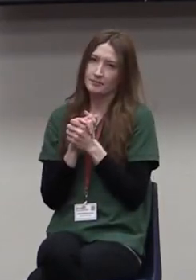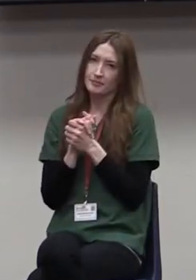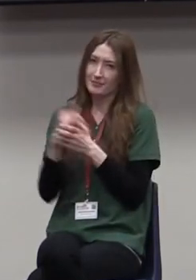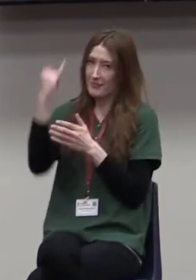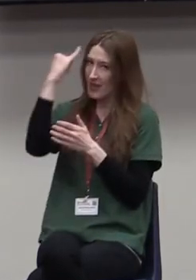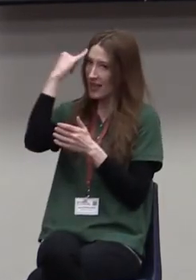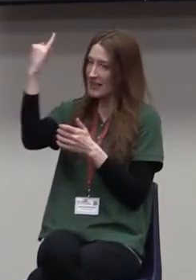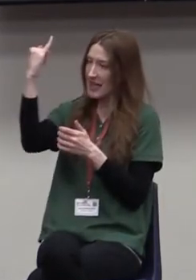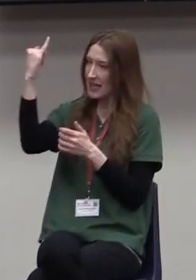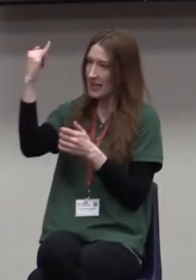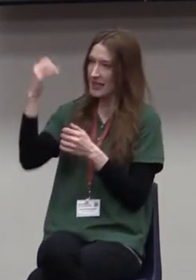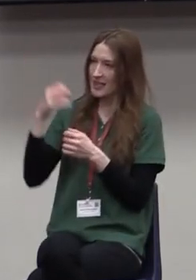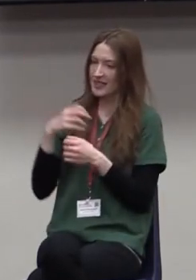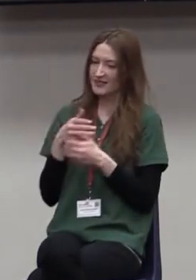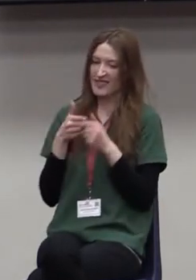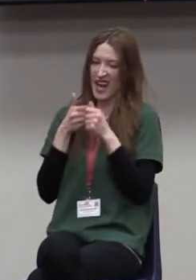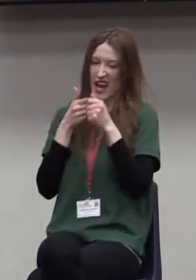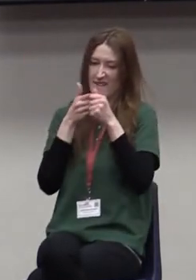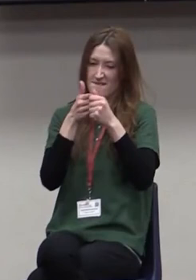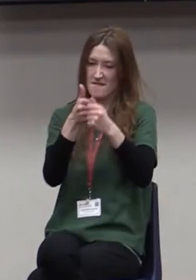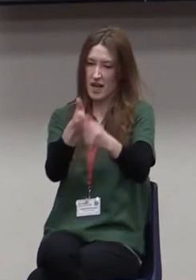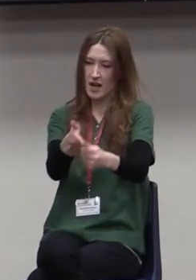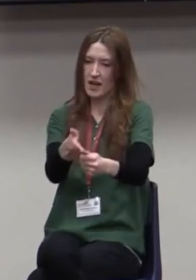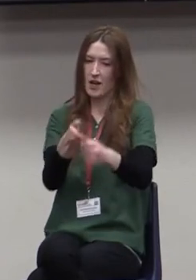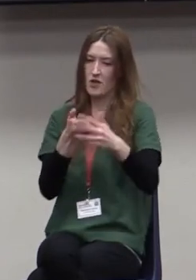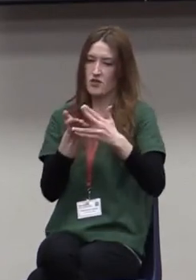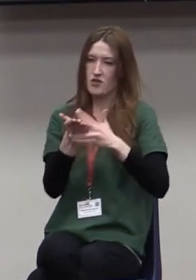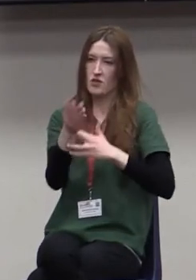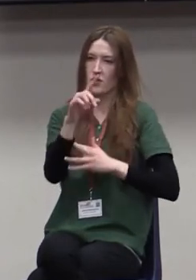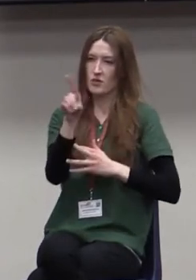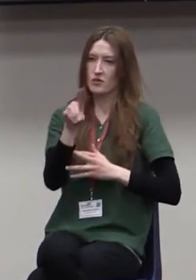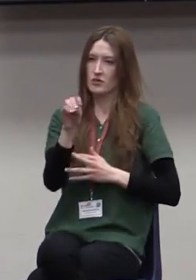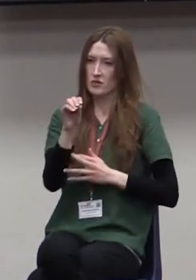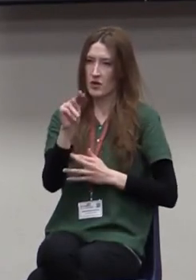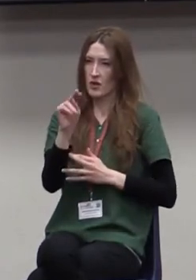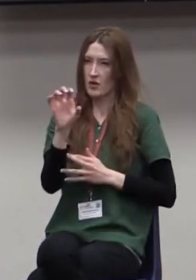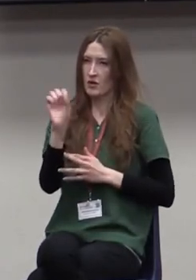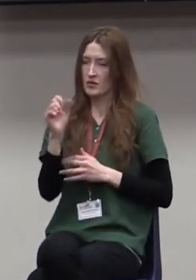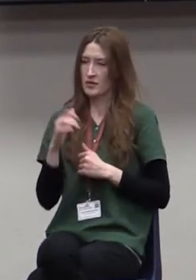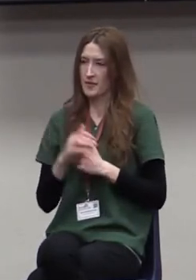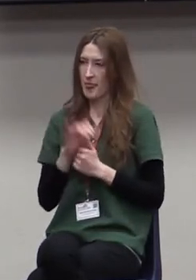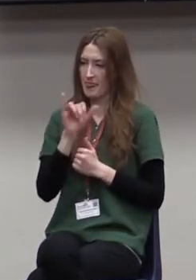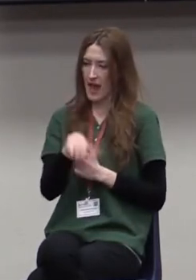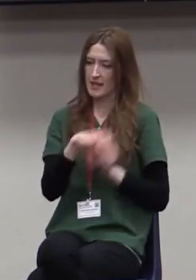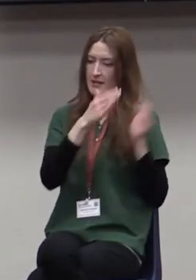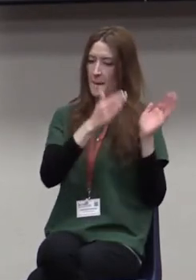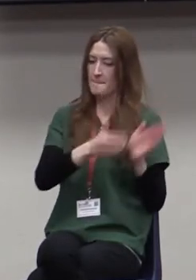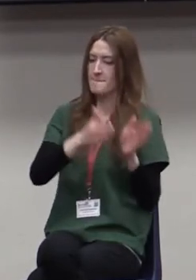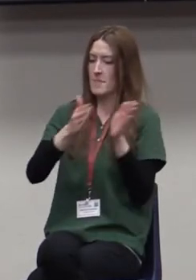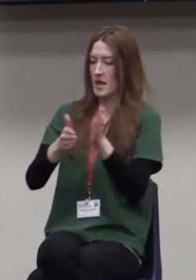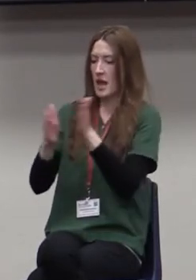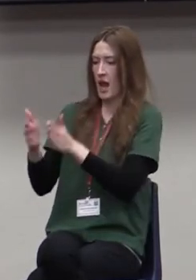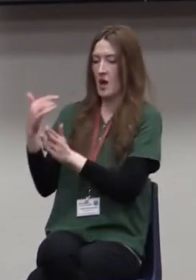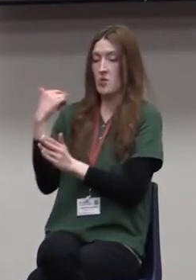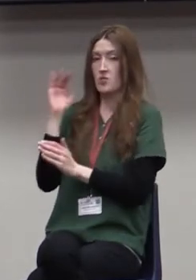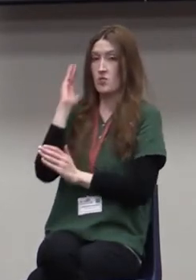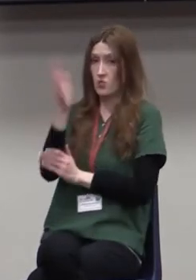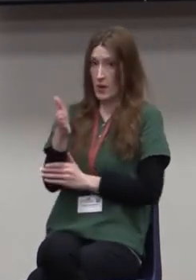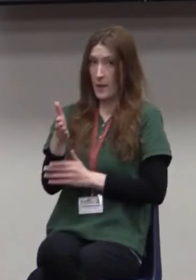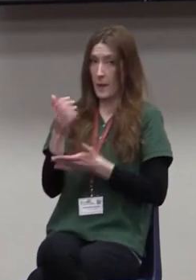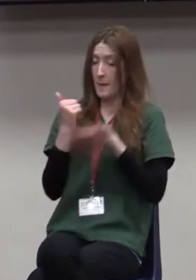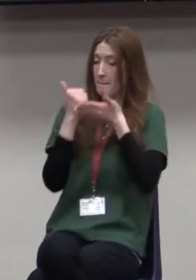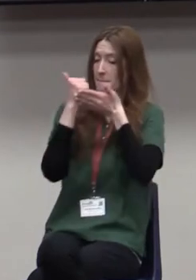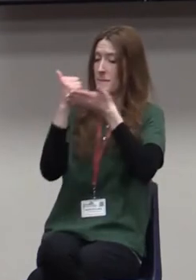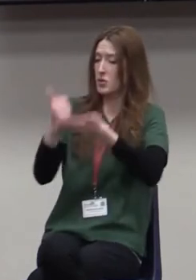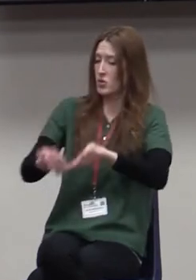navigating through these zones, these are just a few of the steps of a plan that can help you achieve the navigational